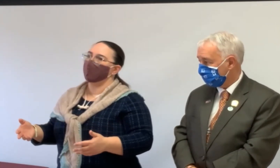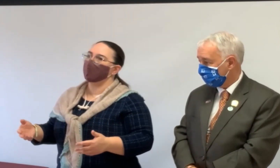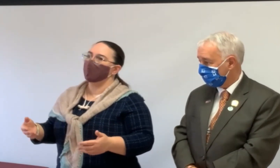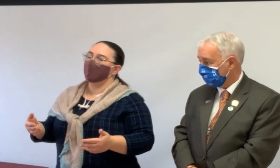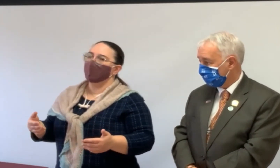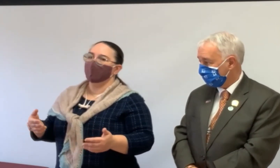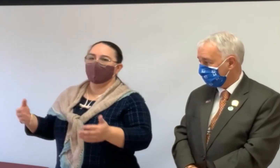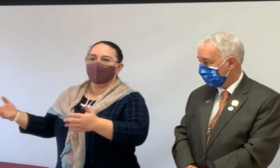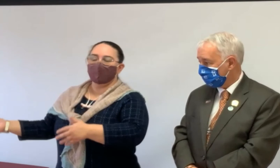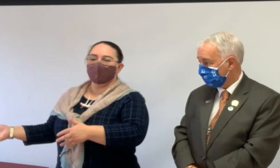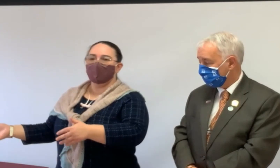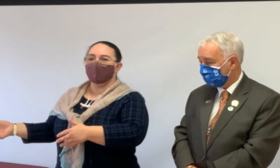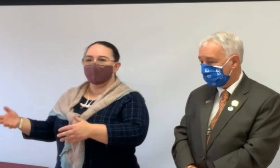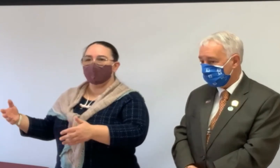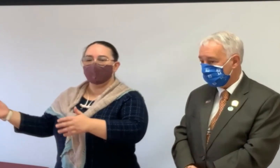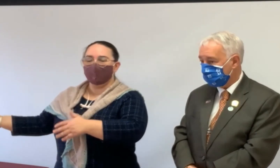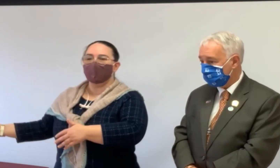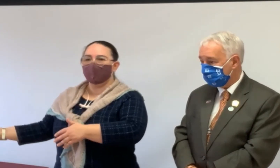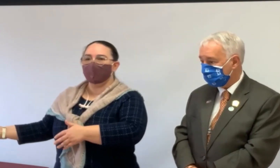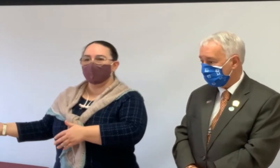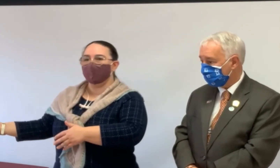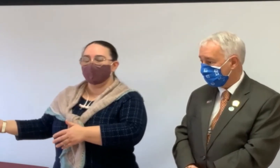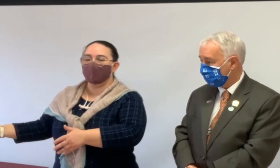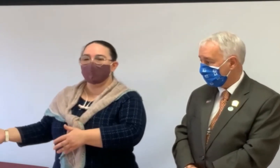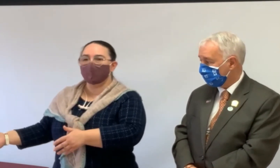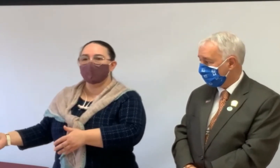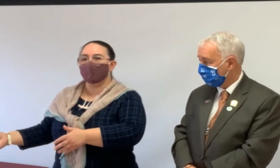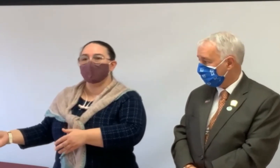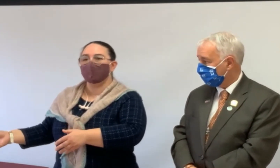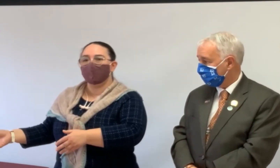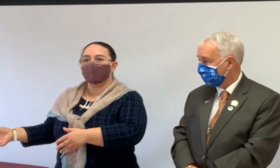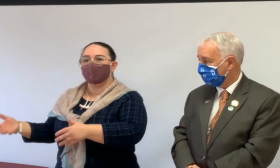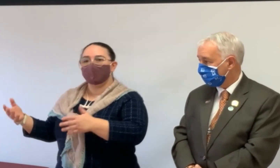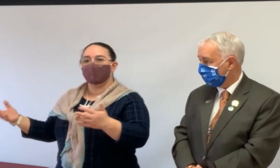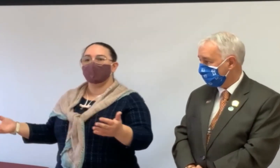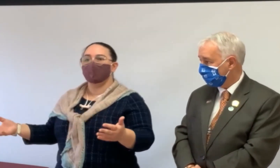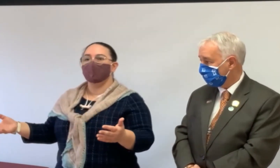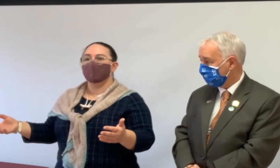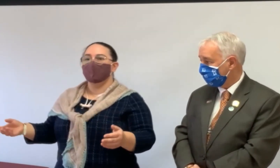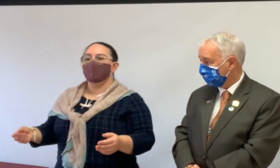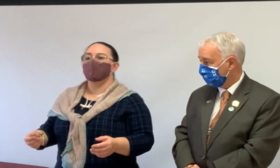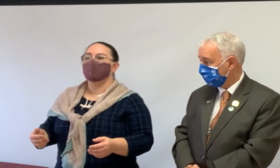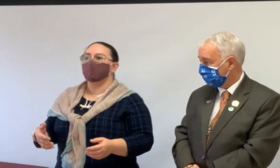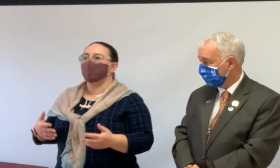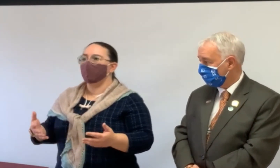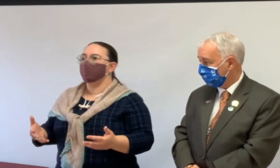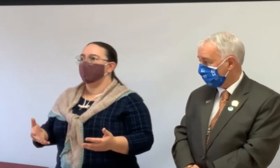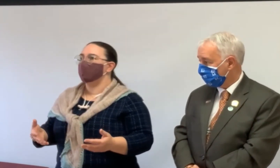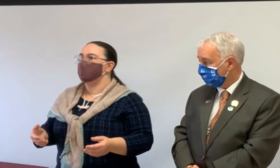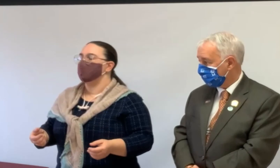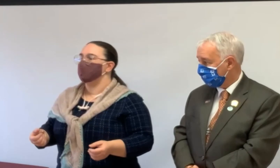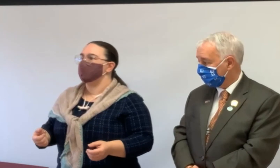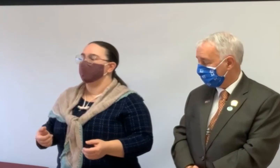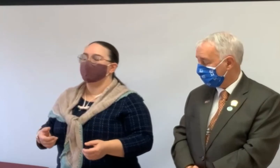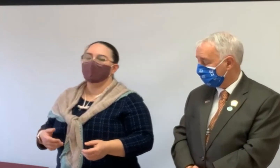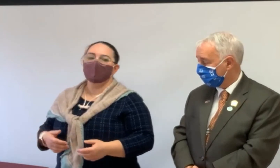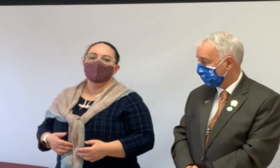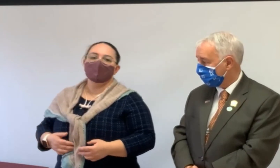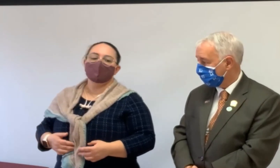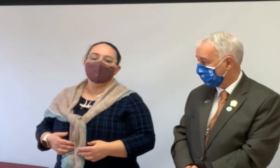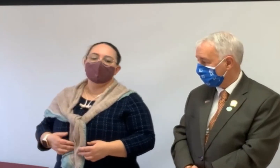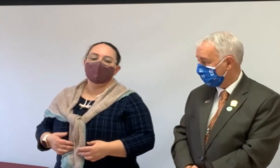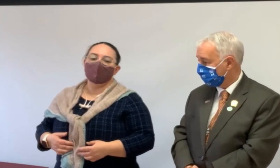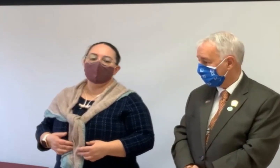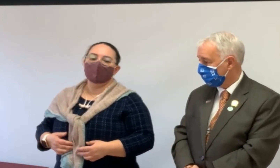wanted to go back. If only she would have saved money in the long run if she just stayed where she was, but she didn't consider all the options at the time.